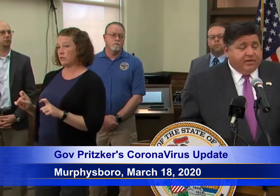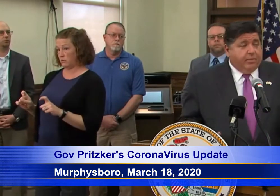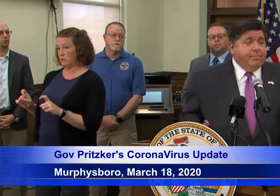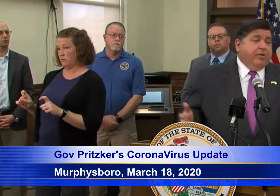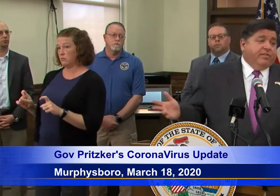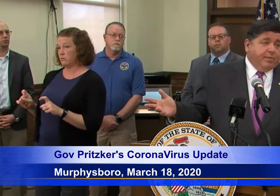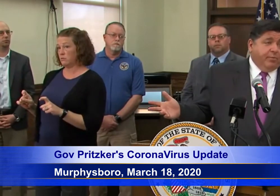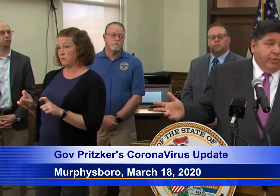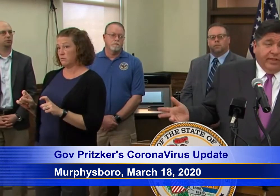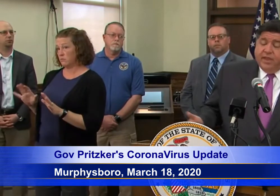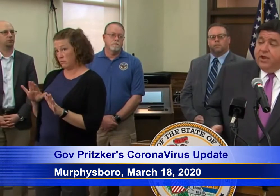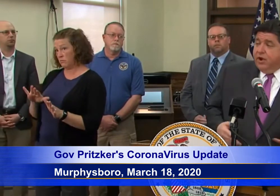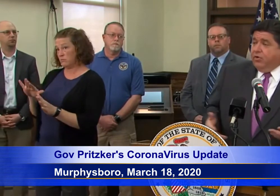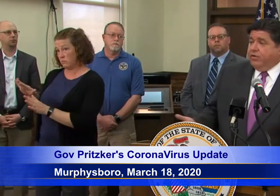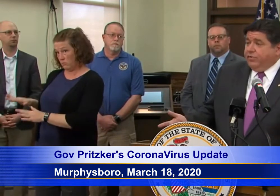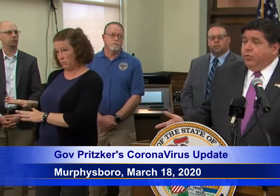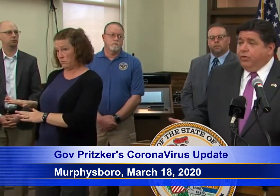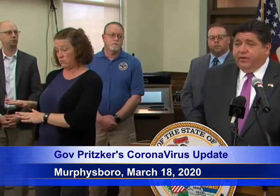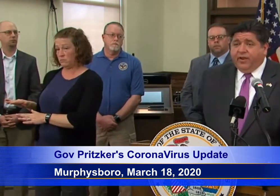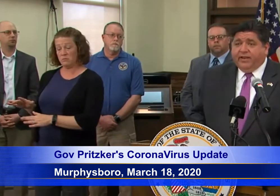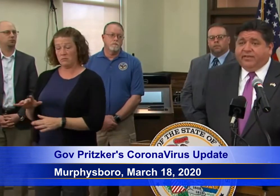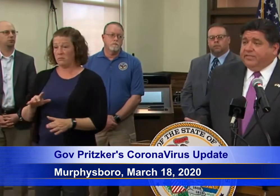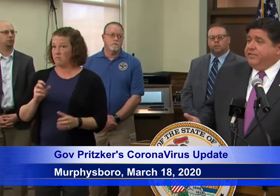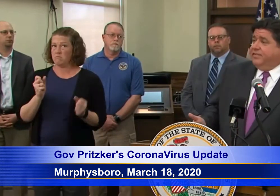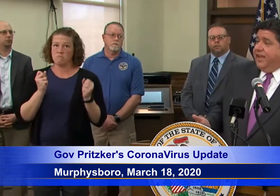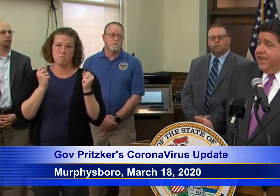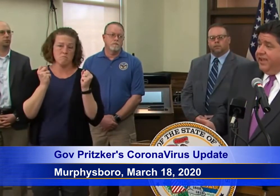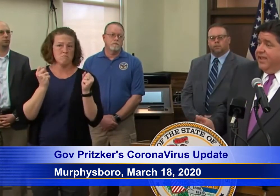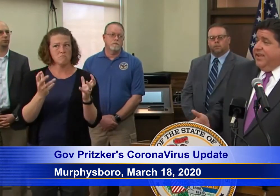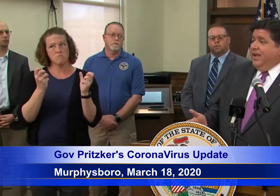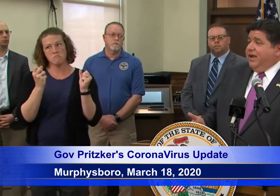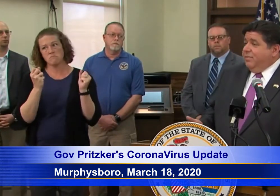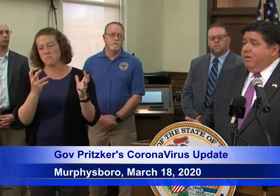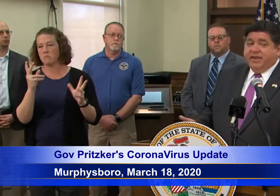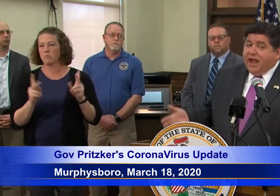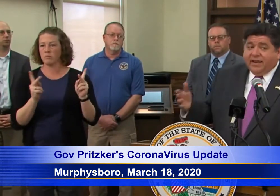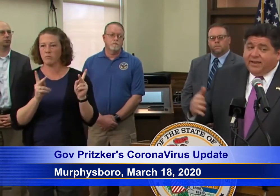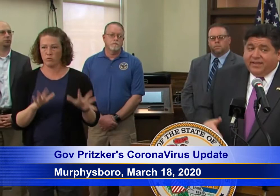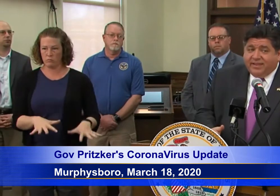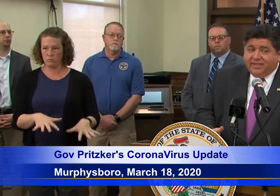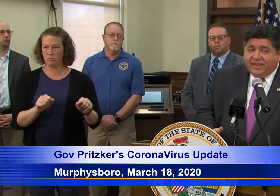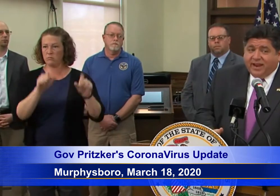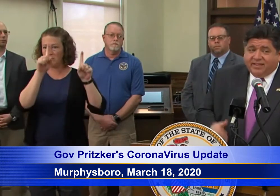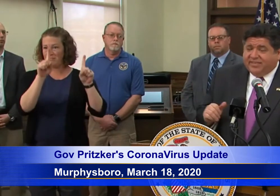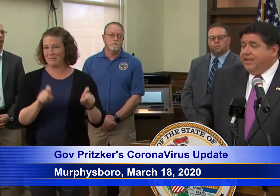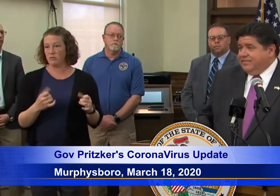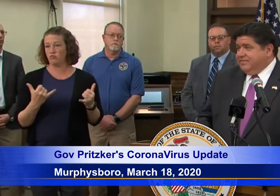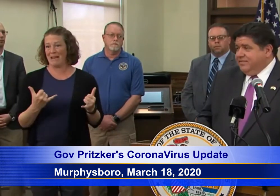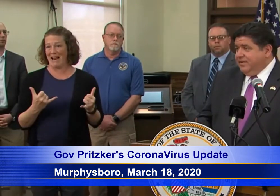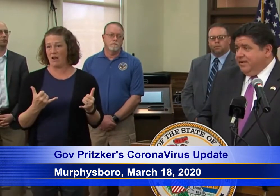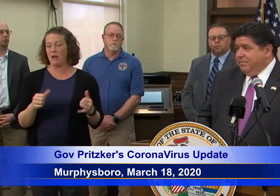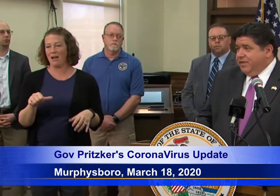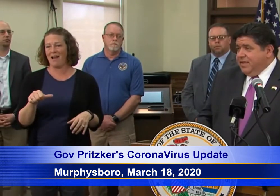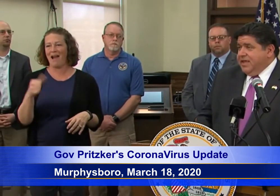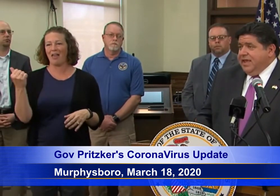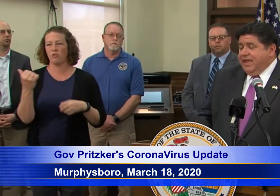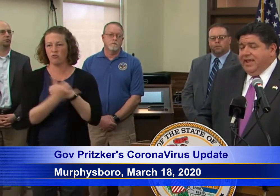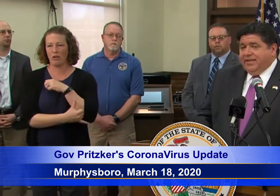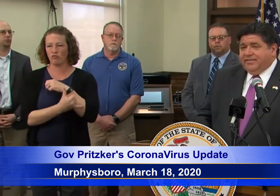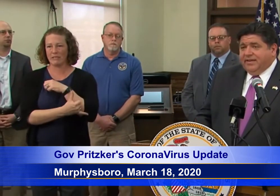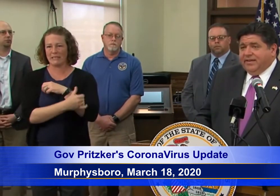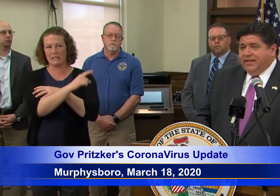getting tested, millions of people really across the world that are getting tested today. Uh, but not in the United States. Um,